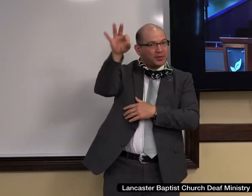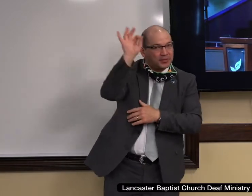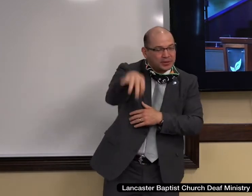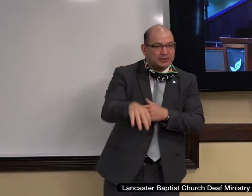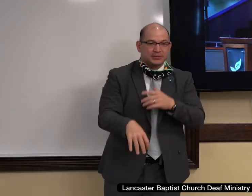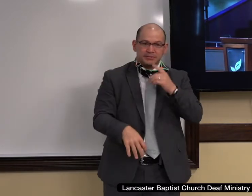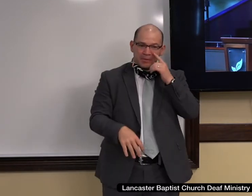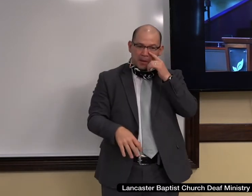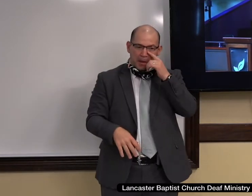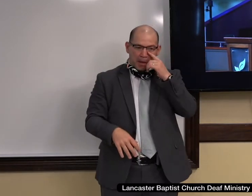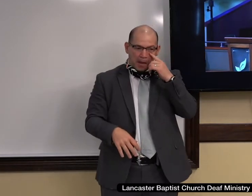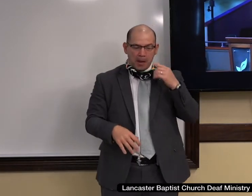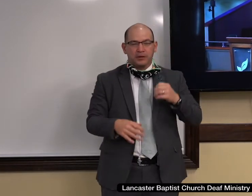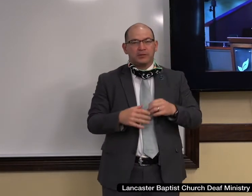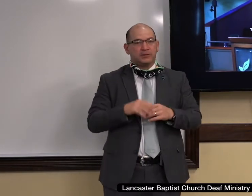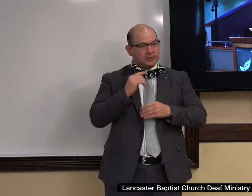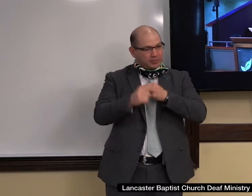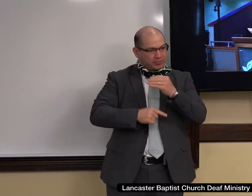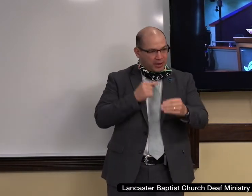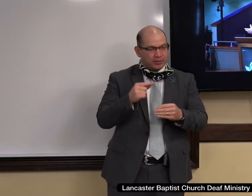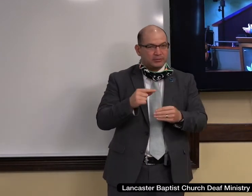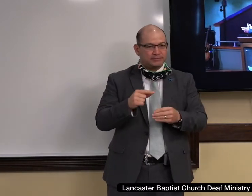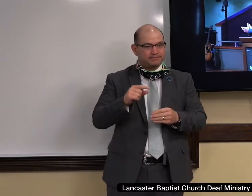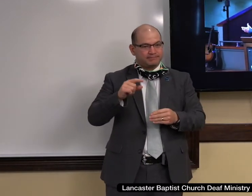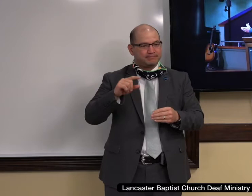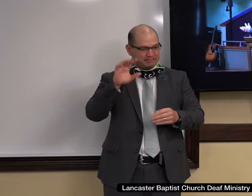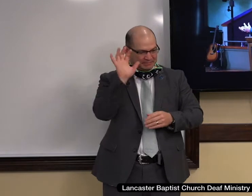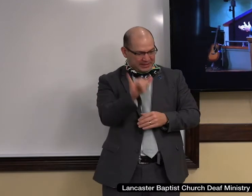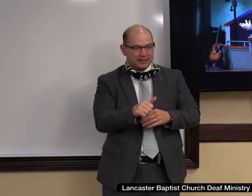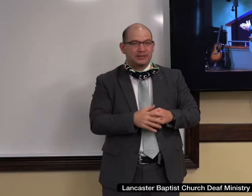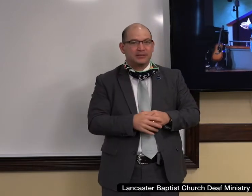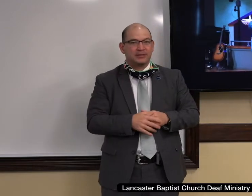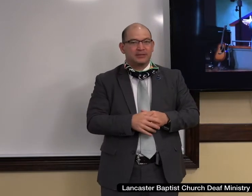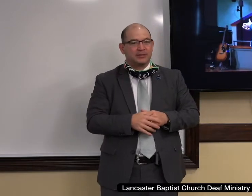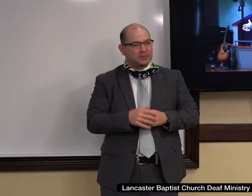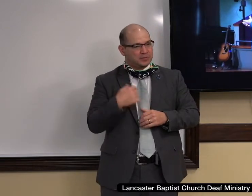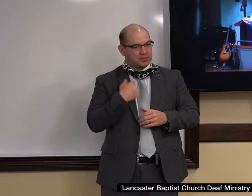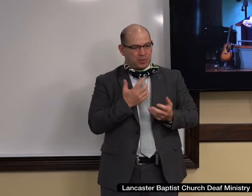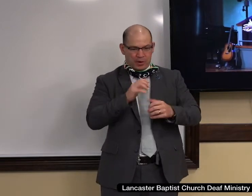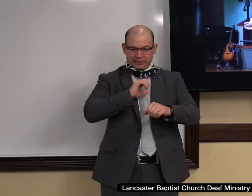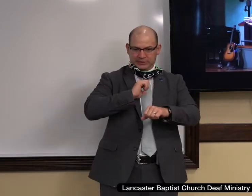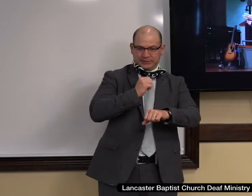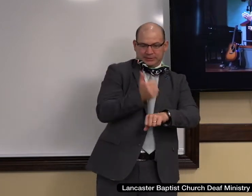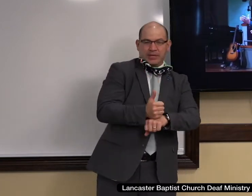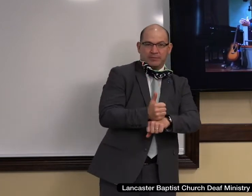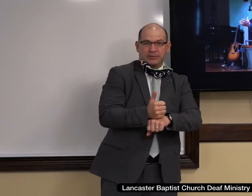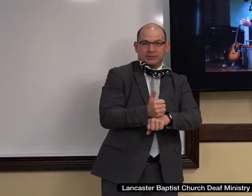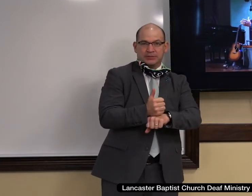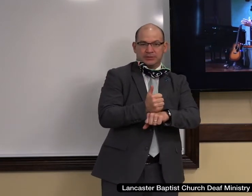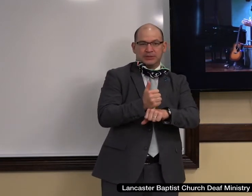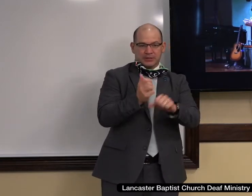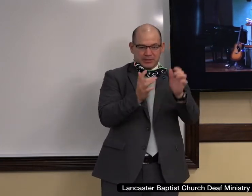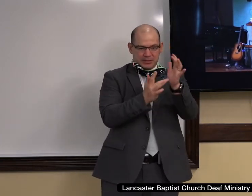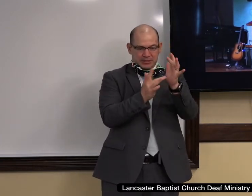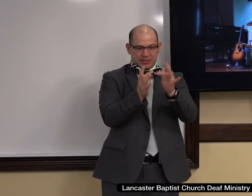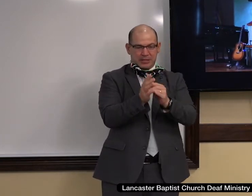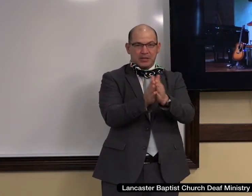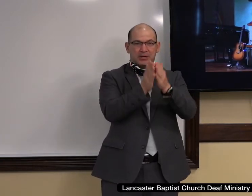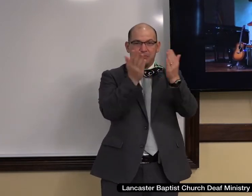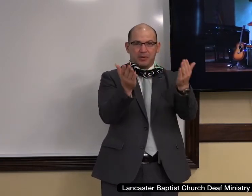consider what we're going to do for the next 10 or 12 weeks is to establish a biblical worldview and to understand